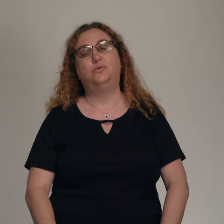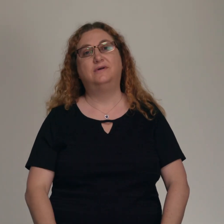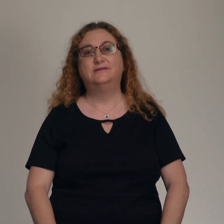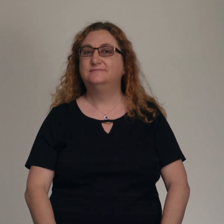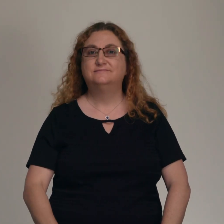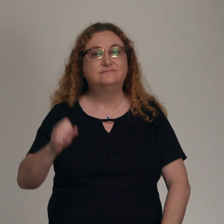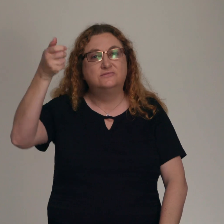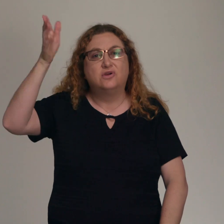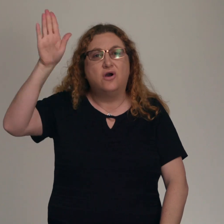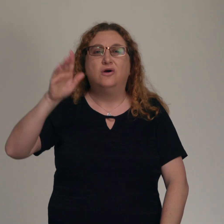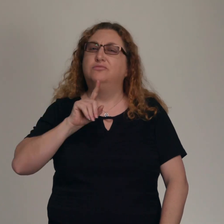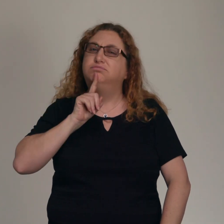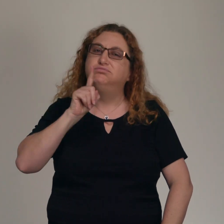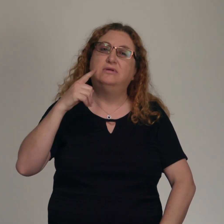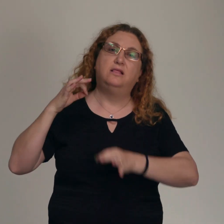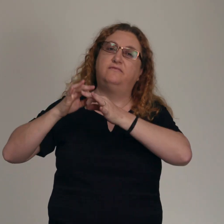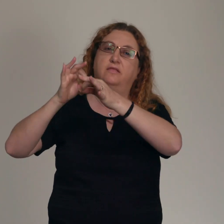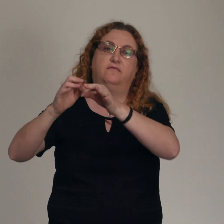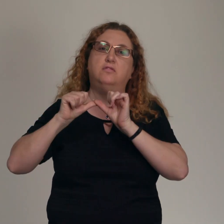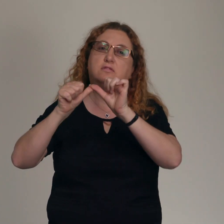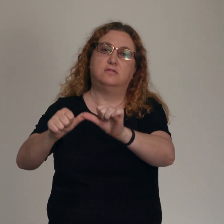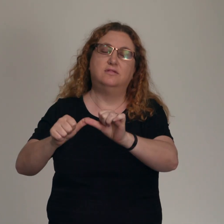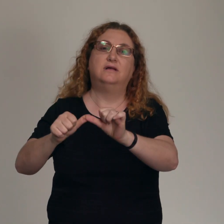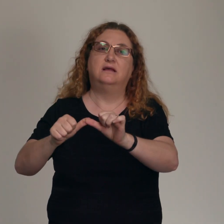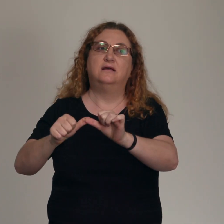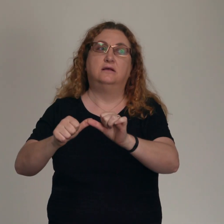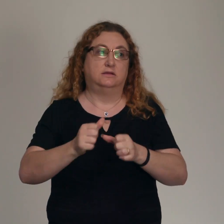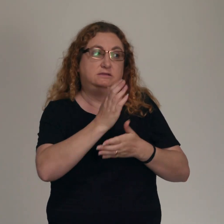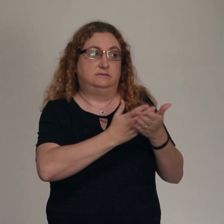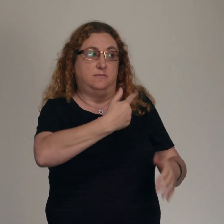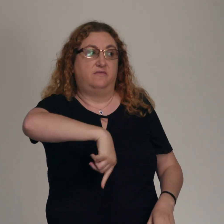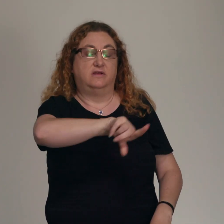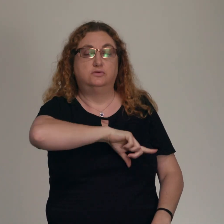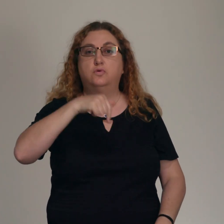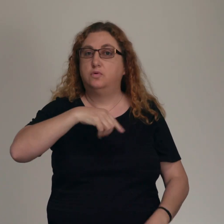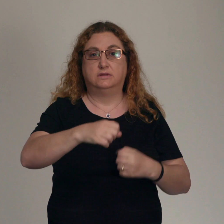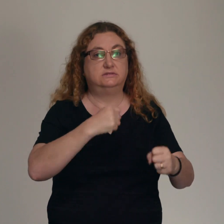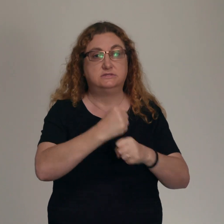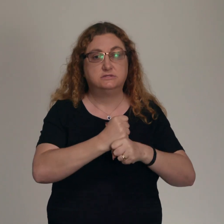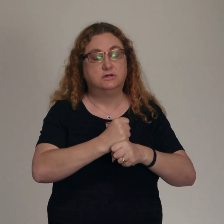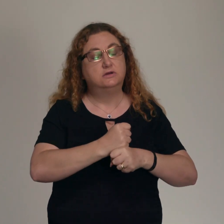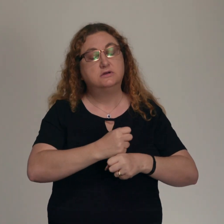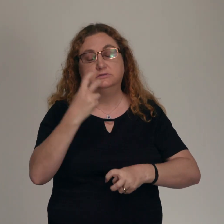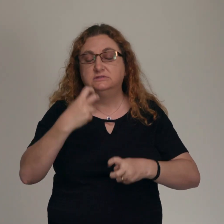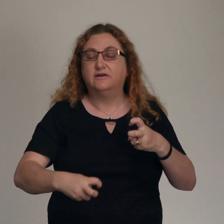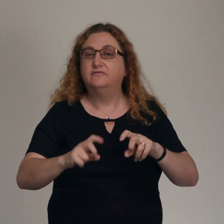faithfulness. For some of us, this has been an incredibly difficult year and yet God has given us strength. Even when we felt